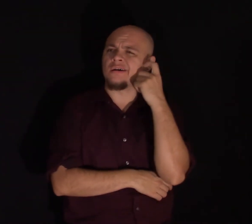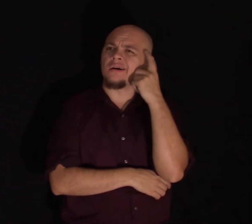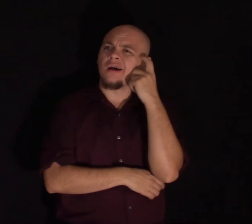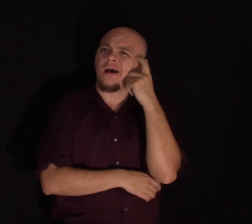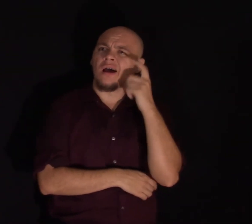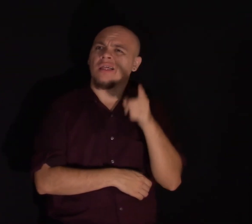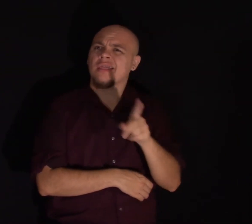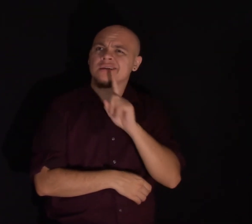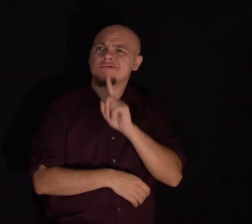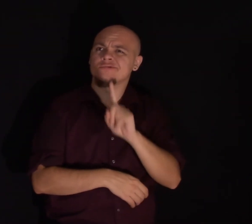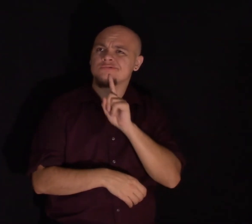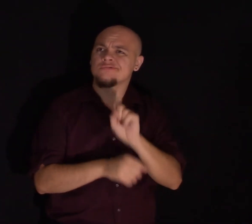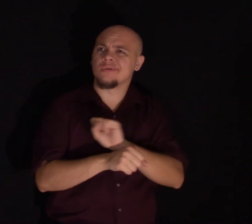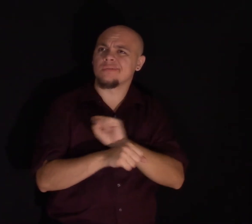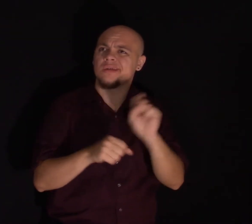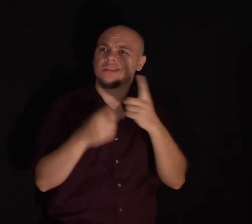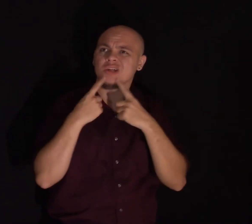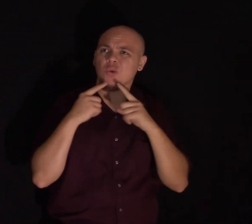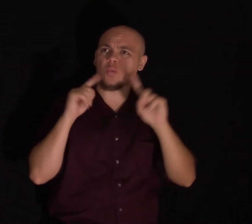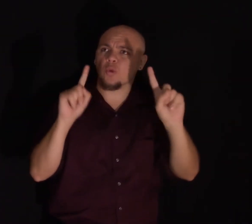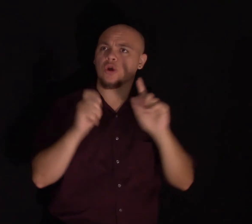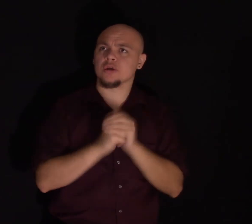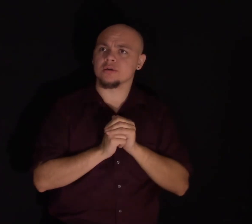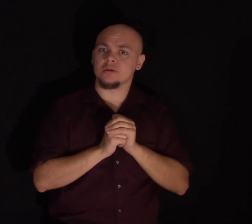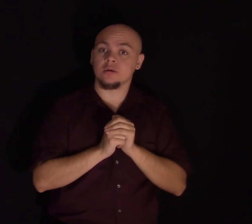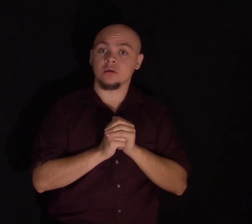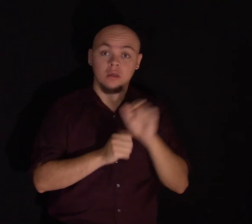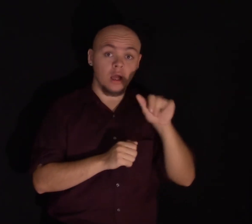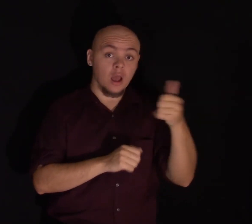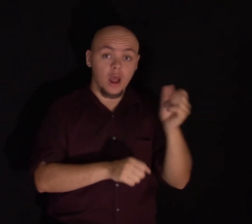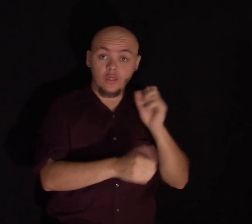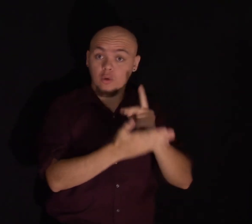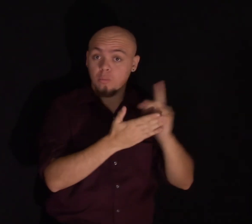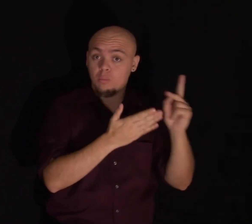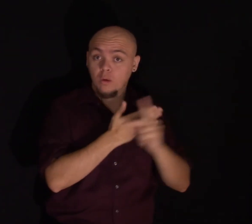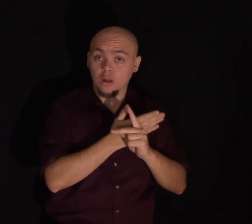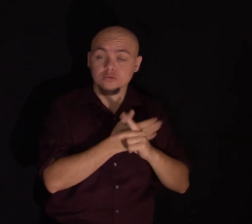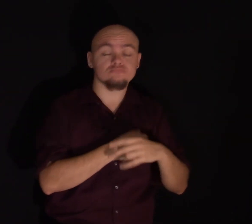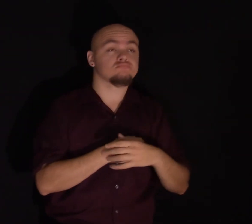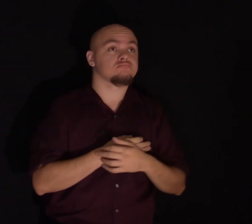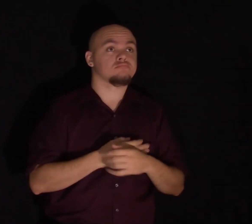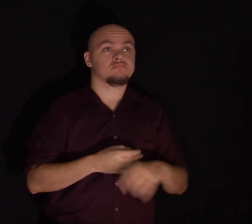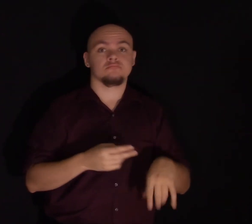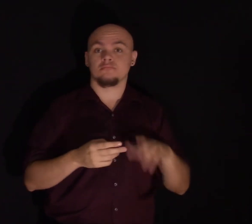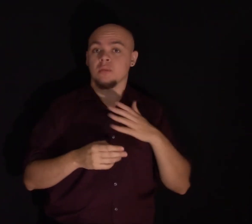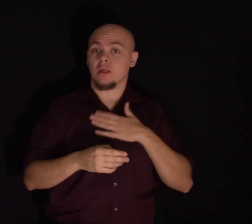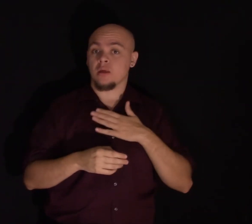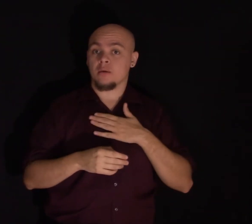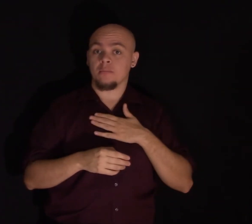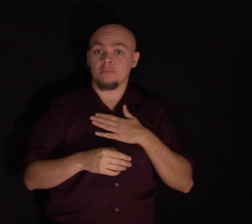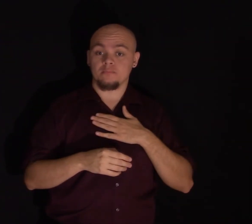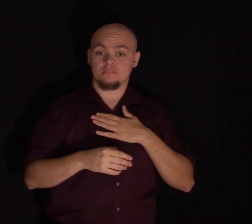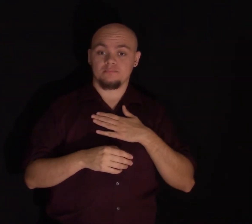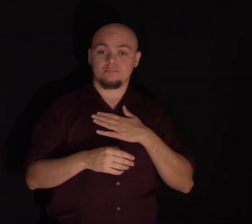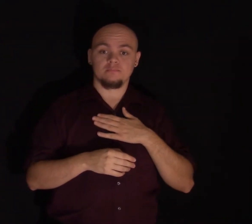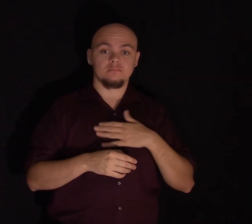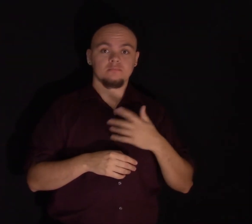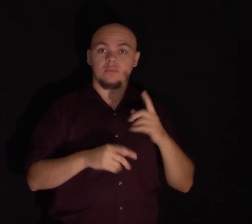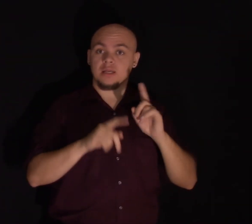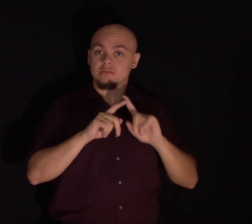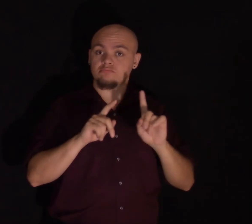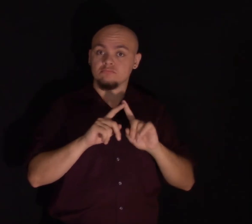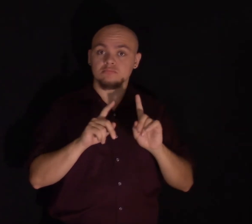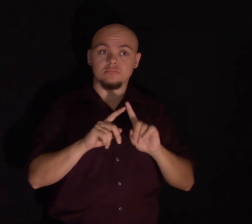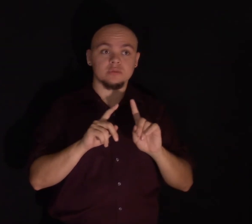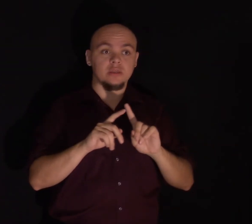works. This really works. So I started trying to do it on other things. I used it to sort out my wardrobe. I used it to have a